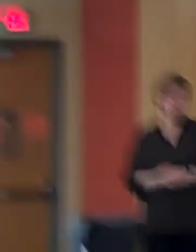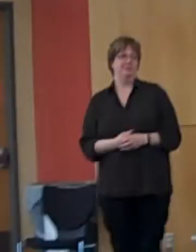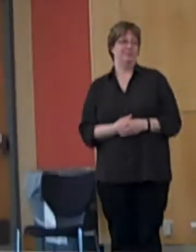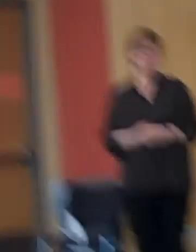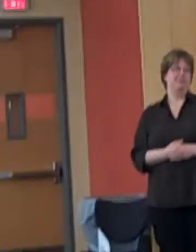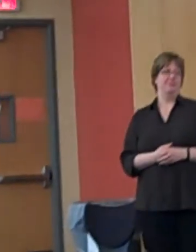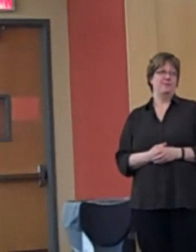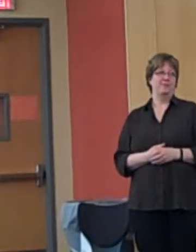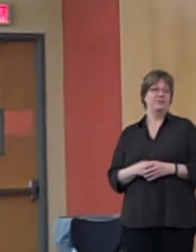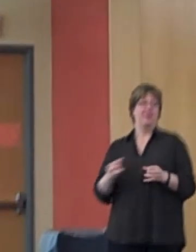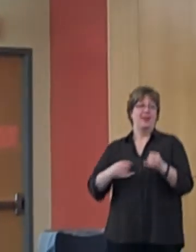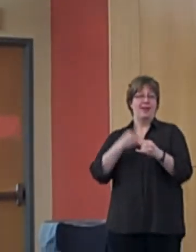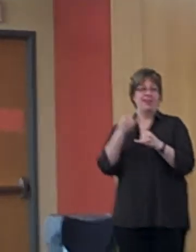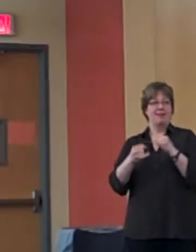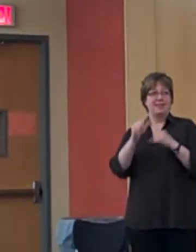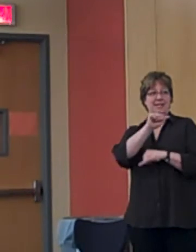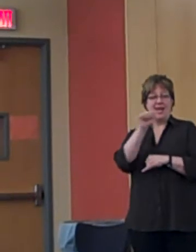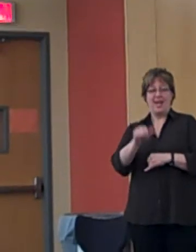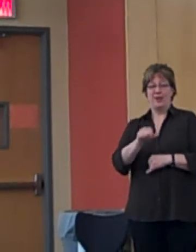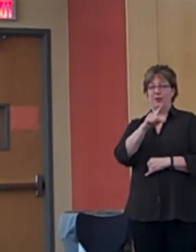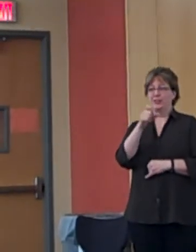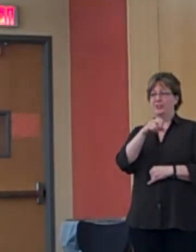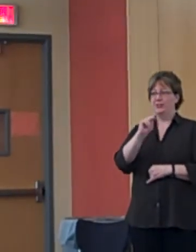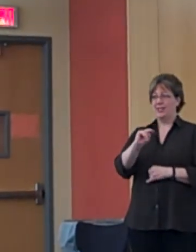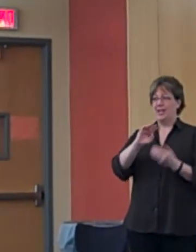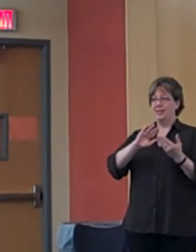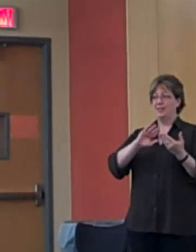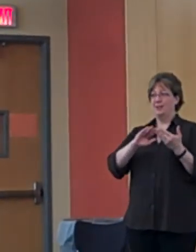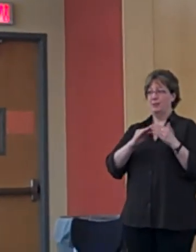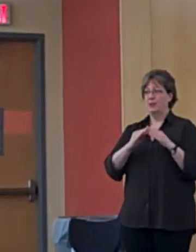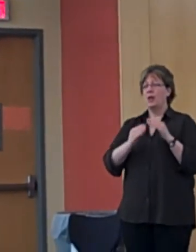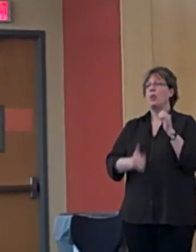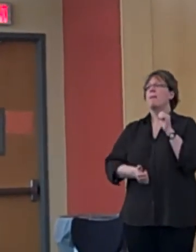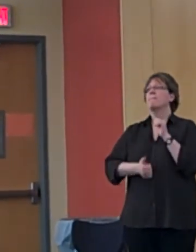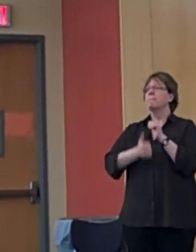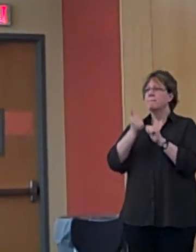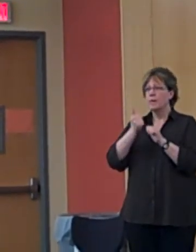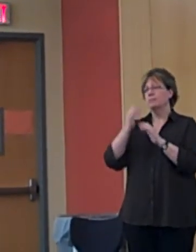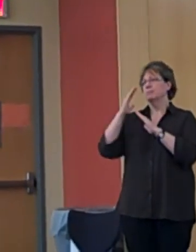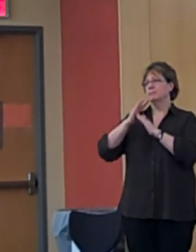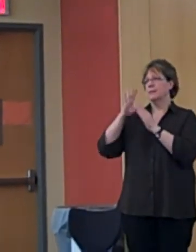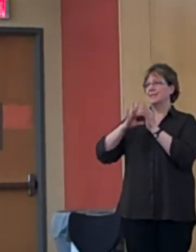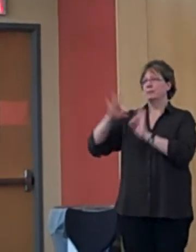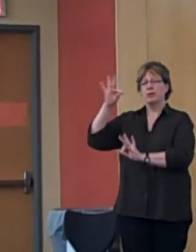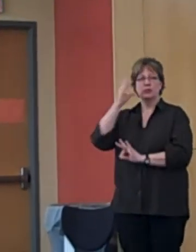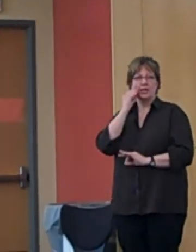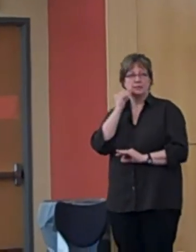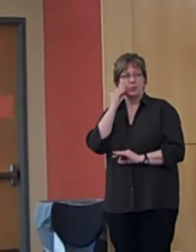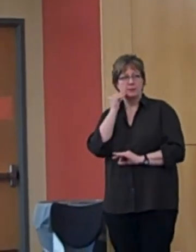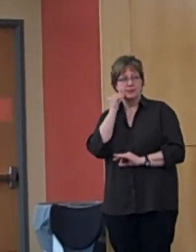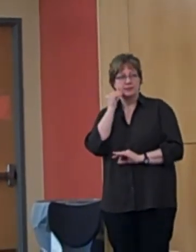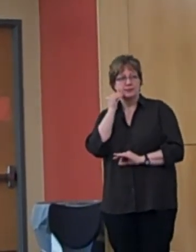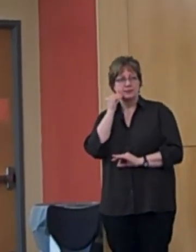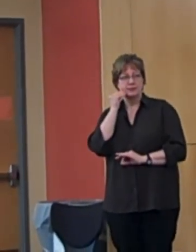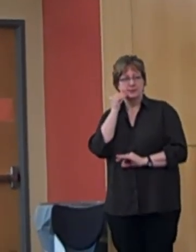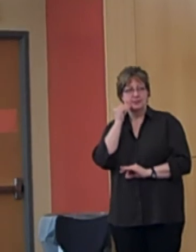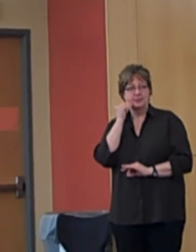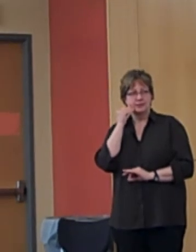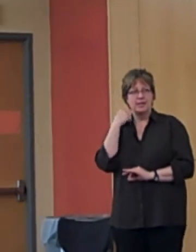Finally, Anchorage Zen community is arguably the most authentic spiritual experience as it boasts a resident priest